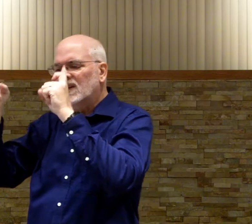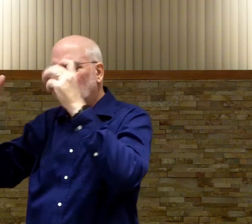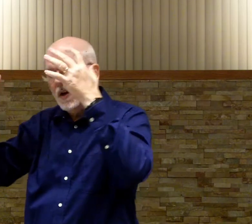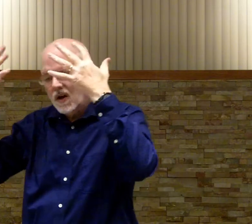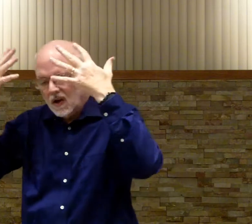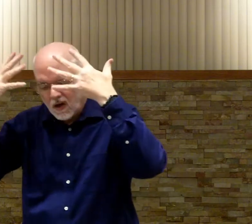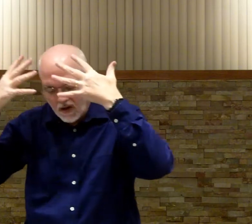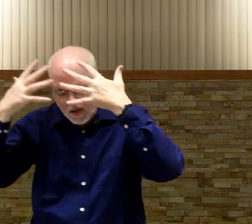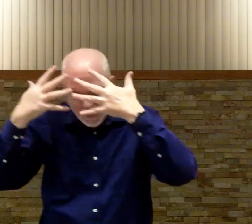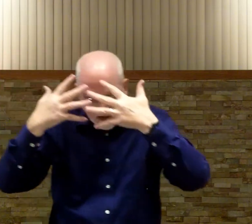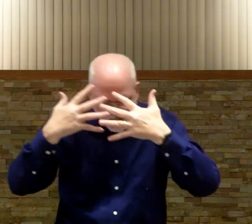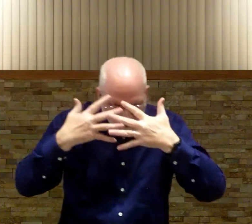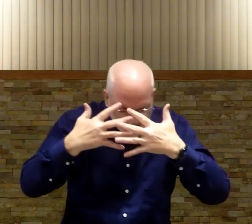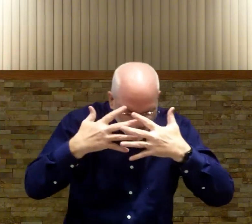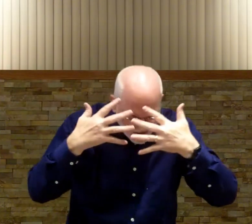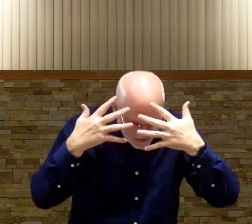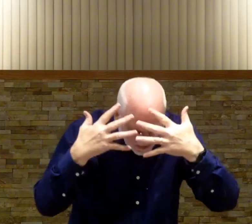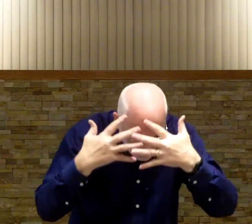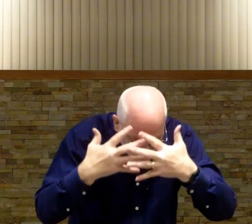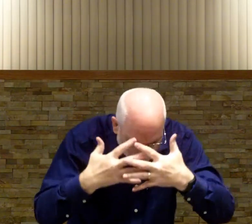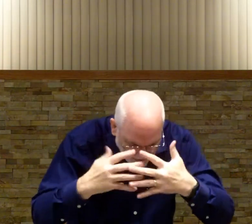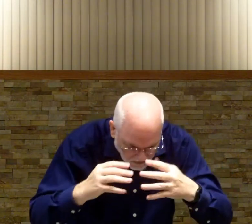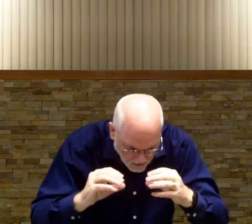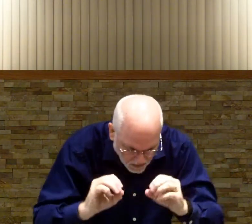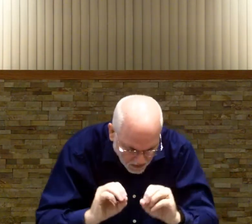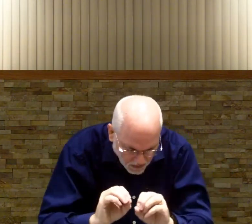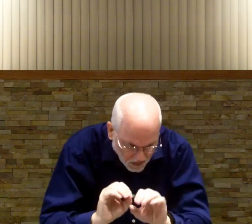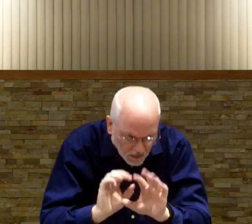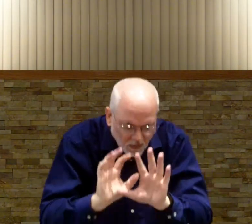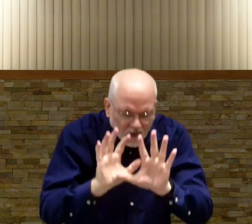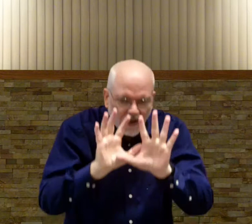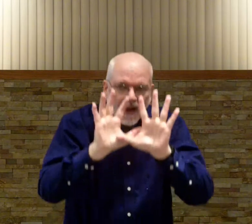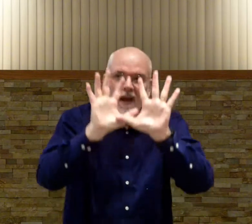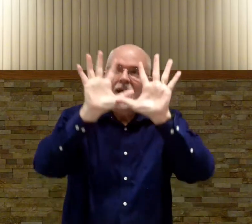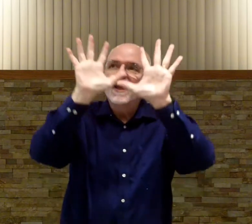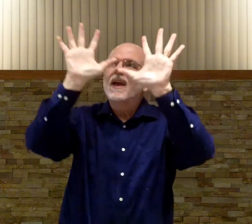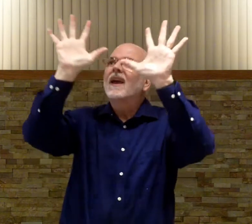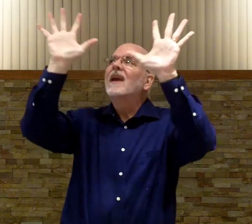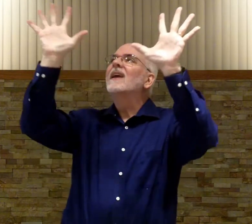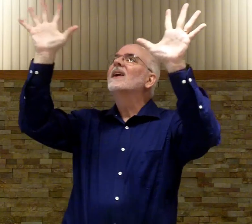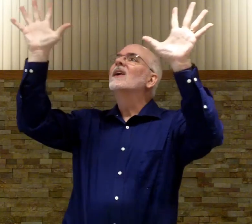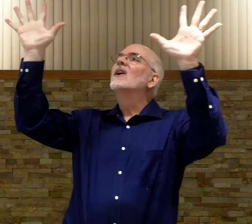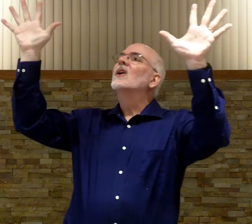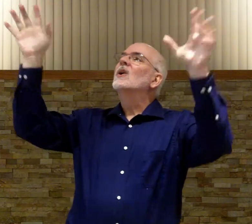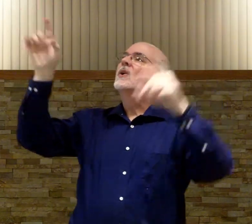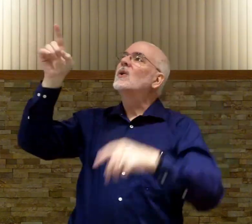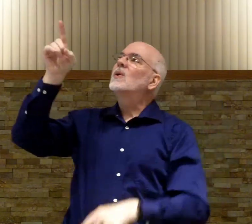darkest night to day you